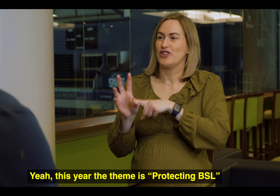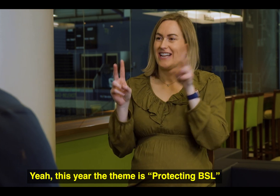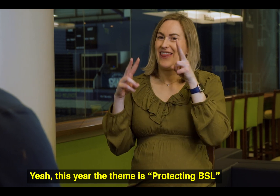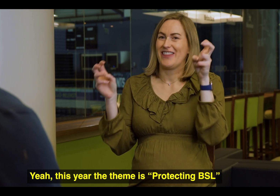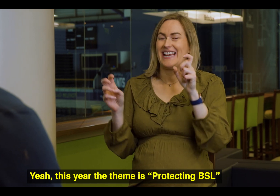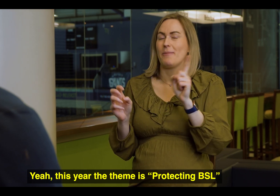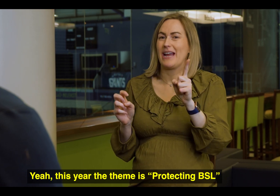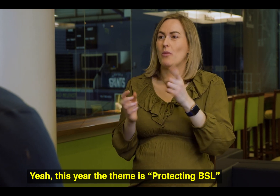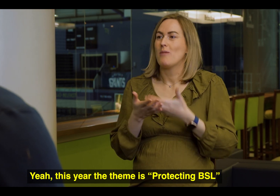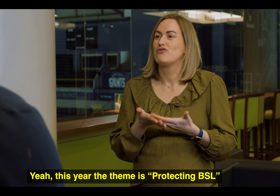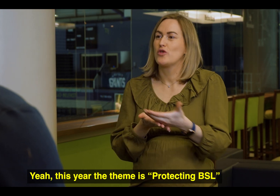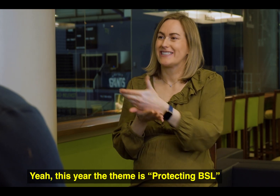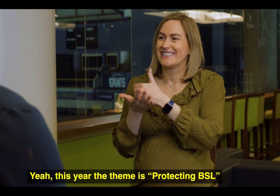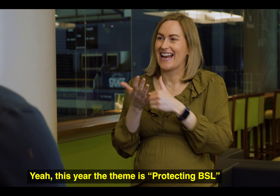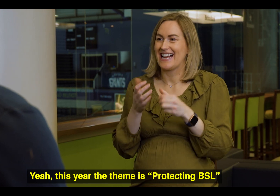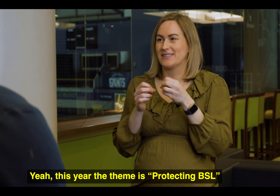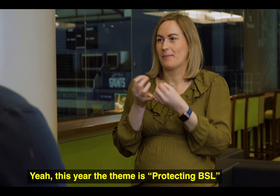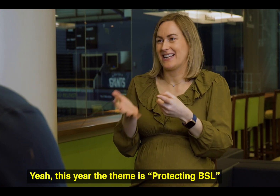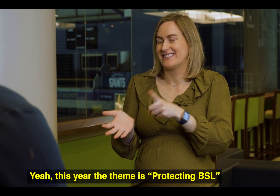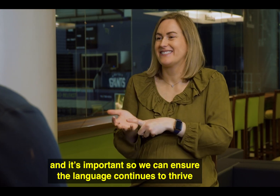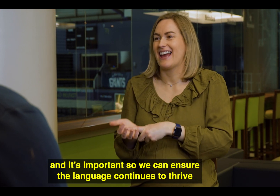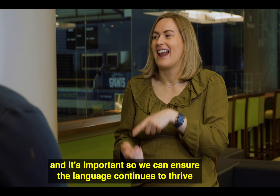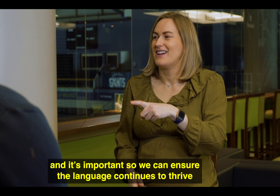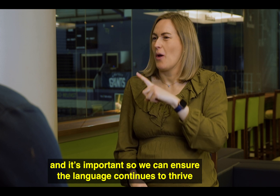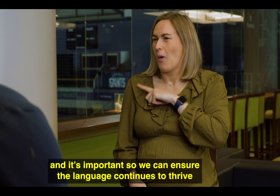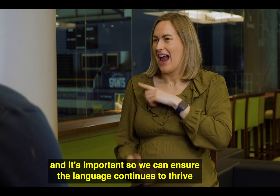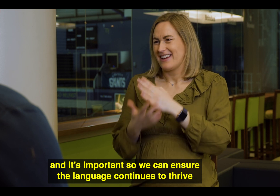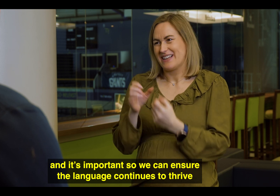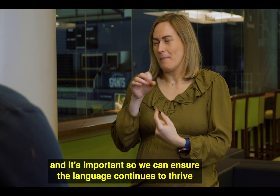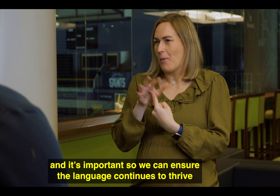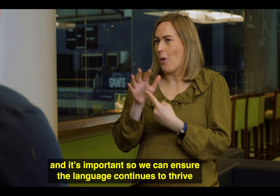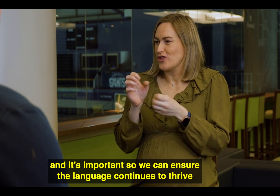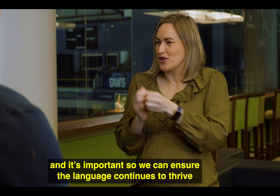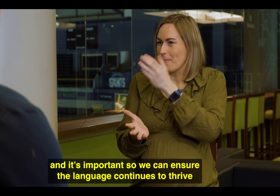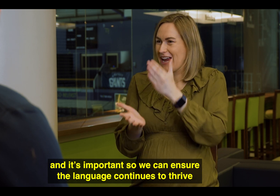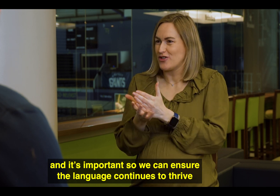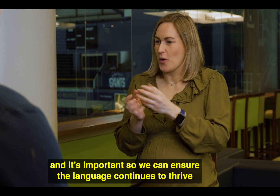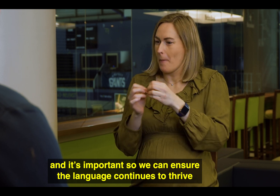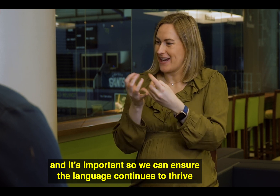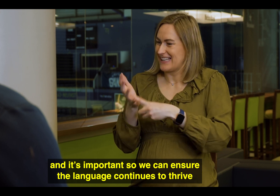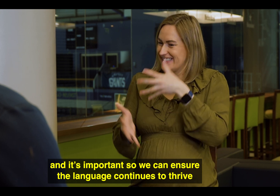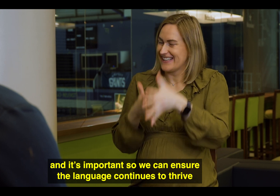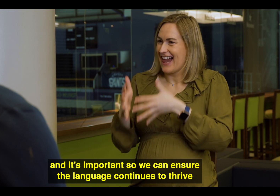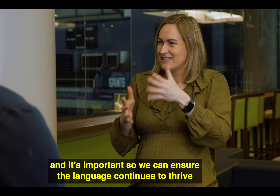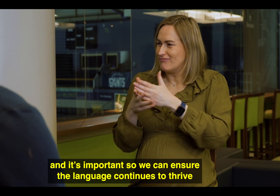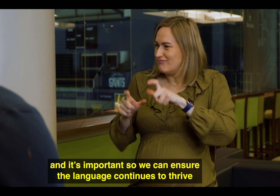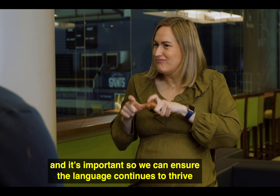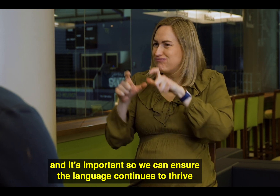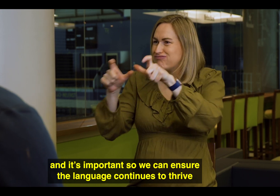year's theme is protecting BSL. And it's important so that we can ensure the language continues to thrive